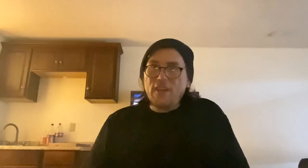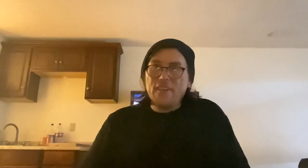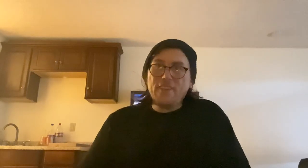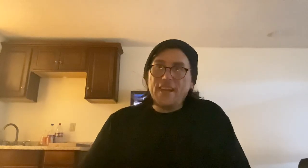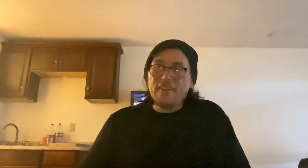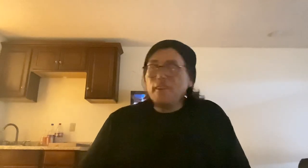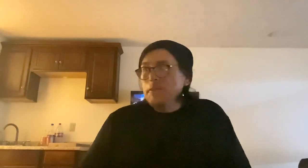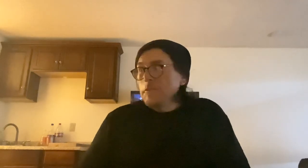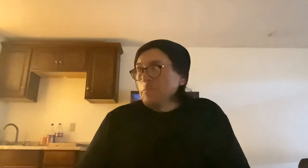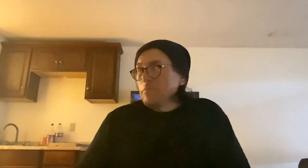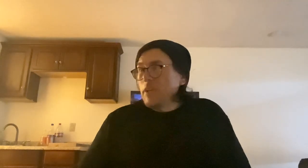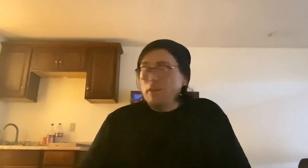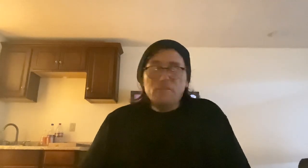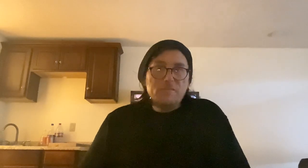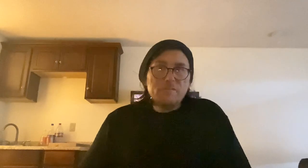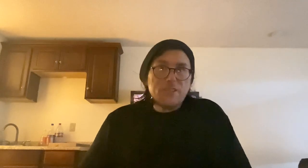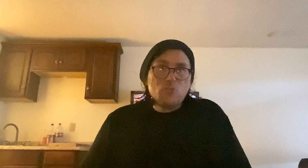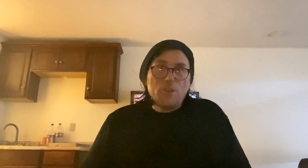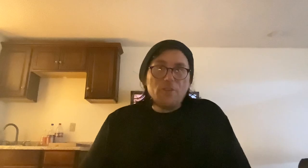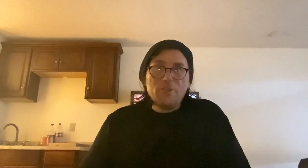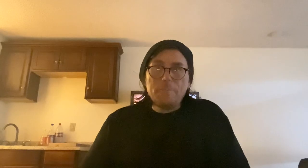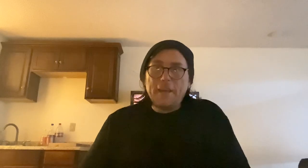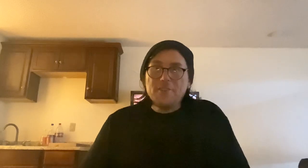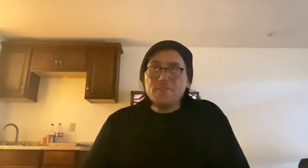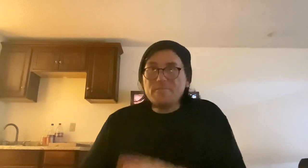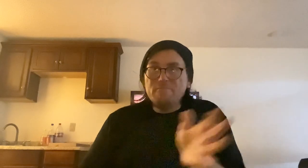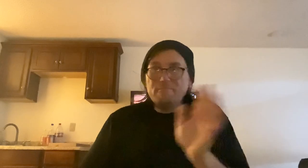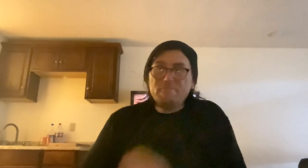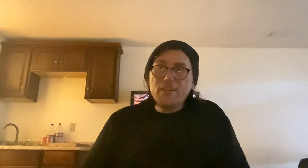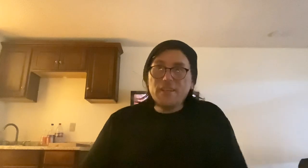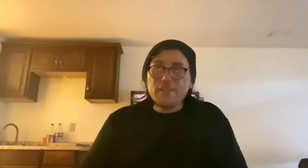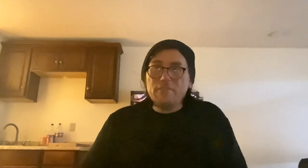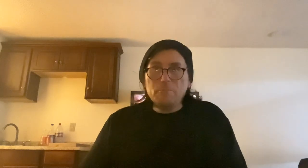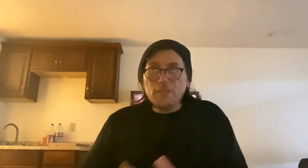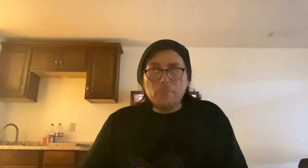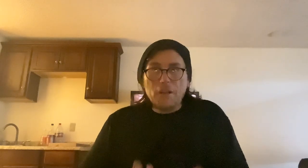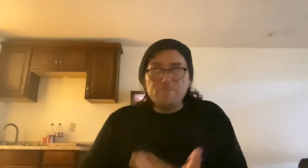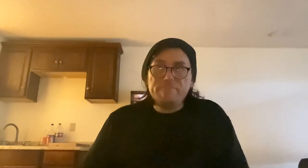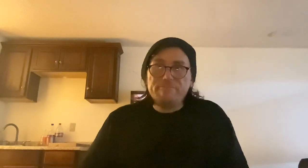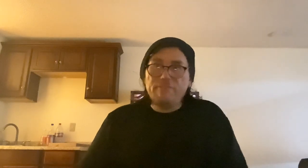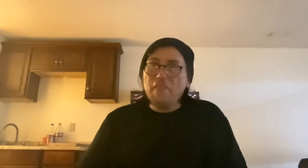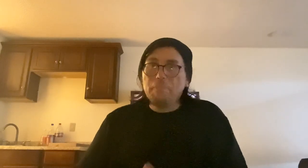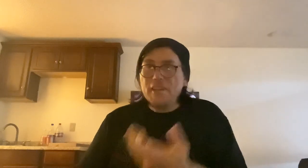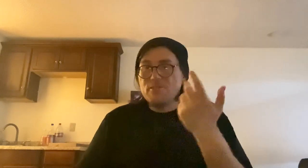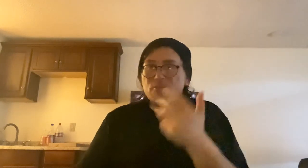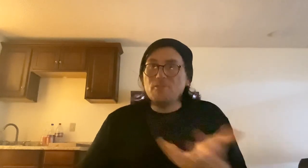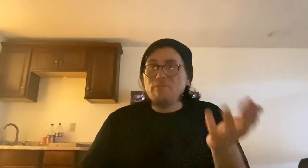got, like, you know, like 20 or 30 pages. Give them, like, about 5 pages or so, 5